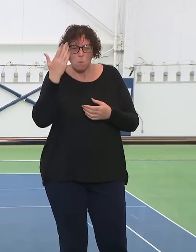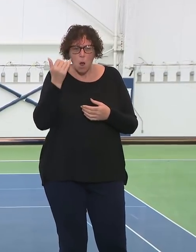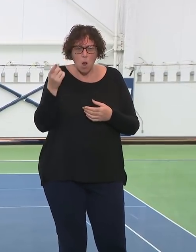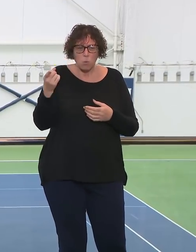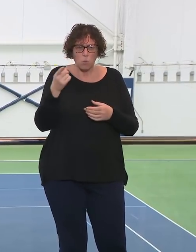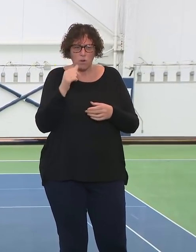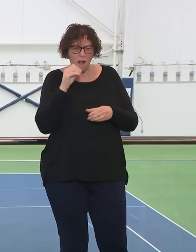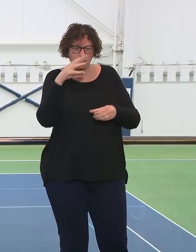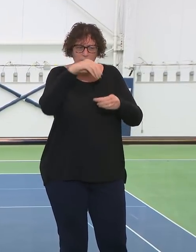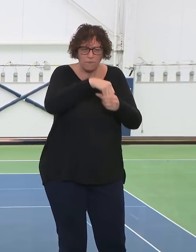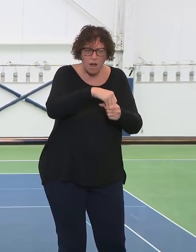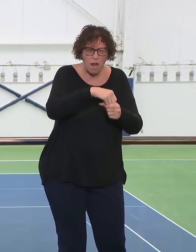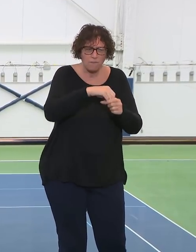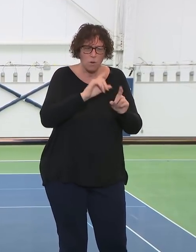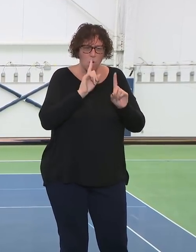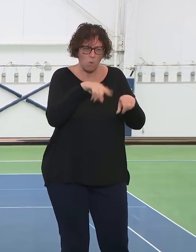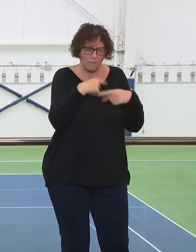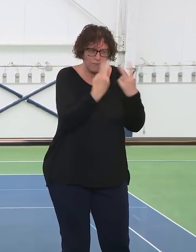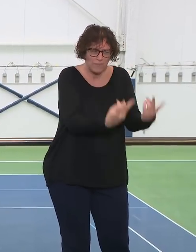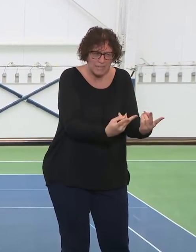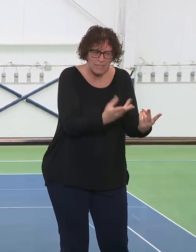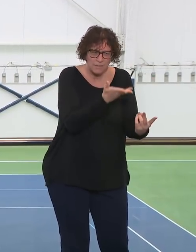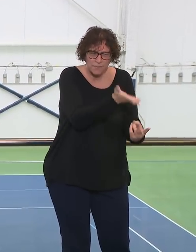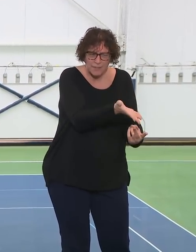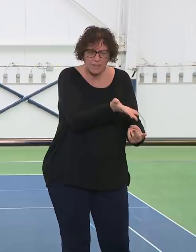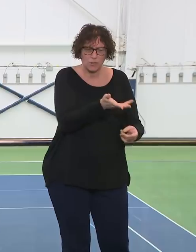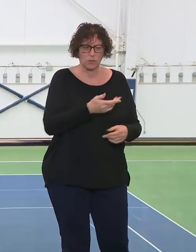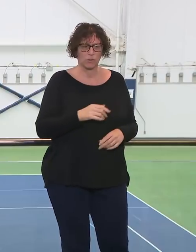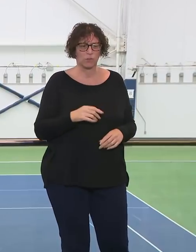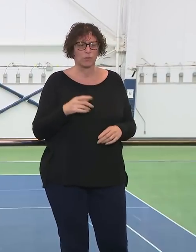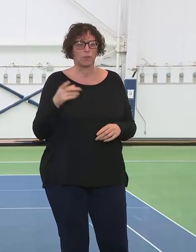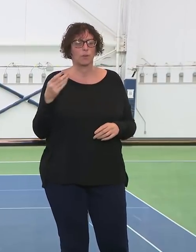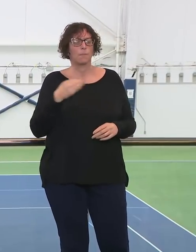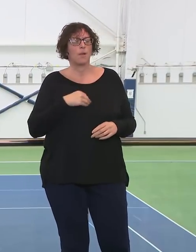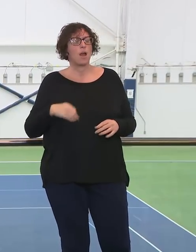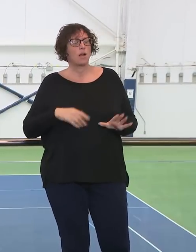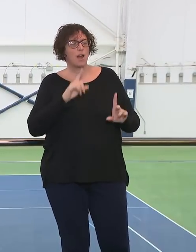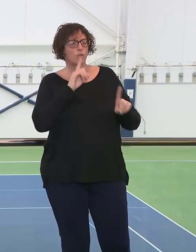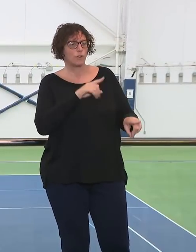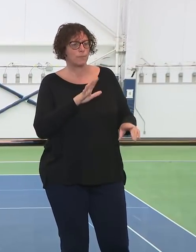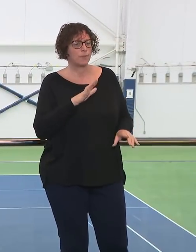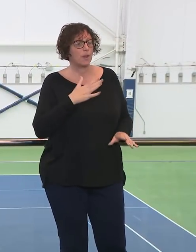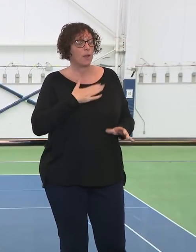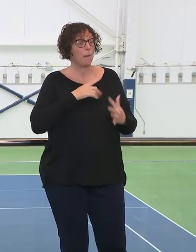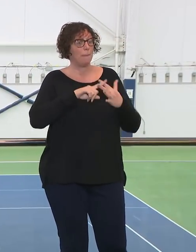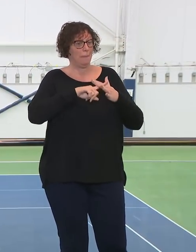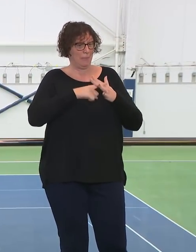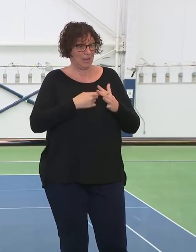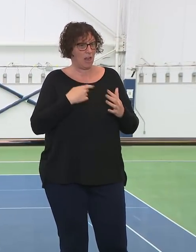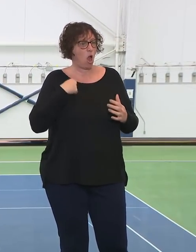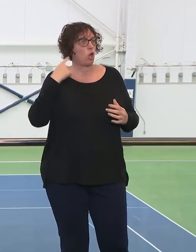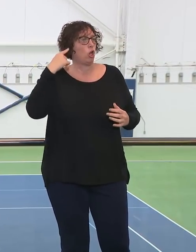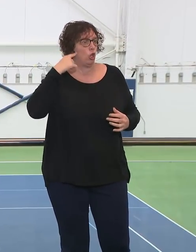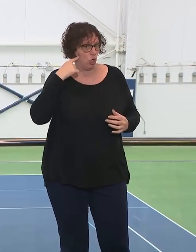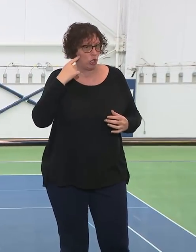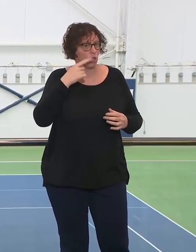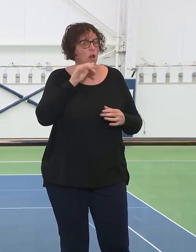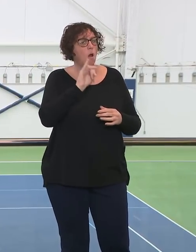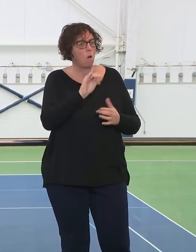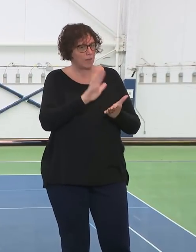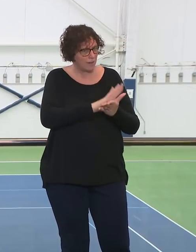found positive. Then when I heard more about the organization, and particularly some of the things that Reverend Graham has said, it was very troubling to me.